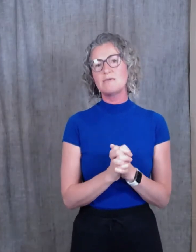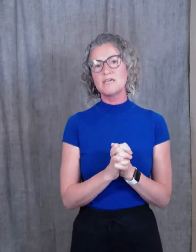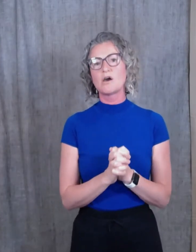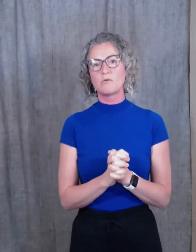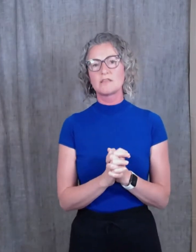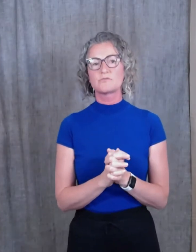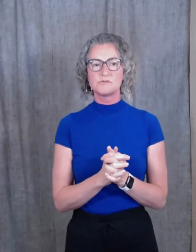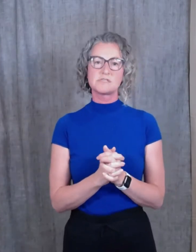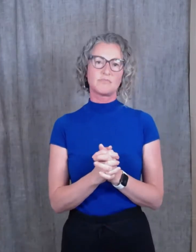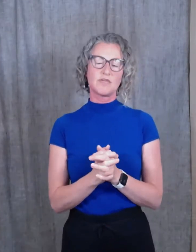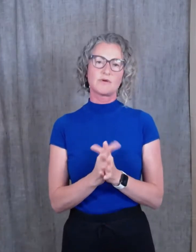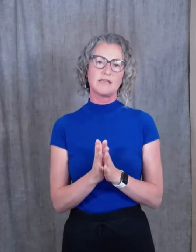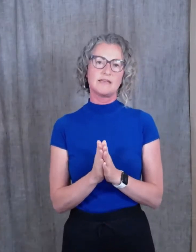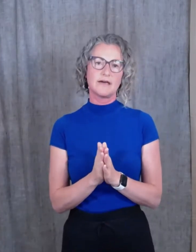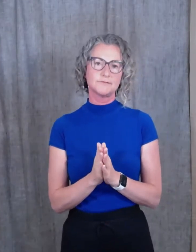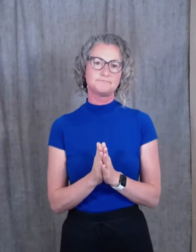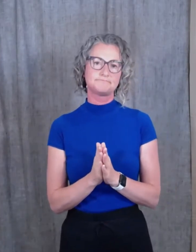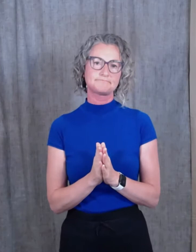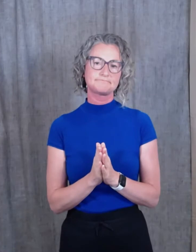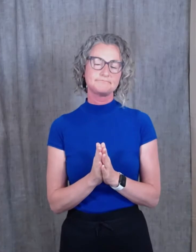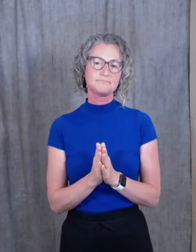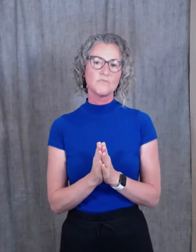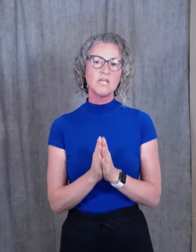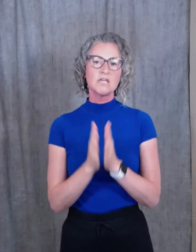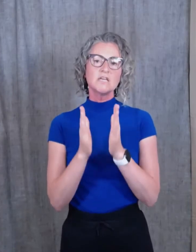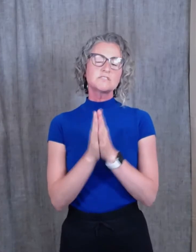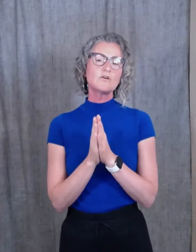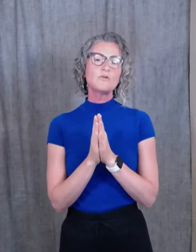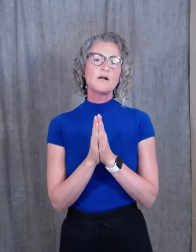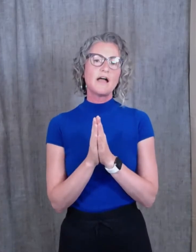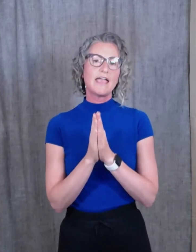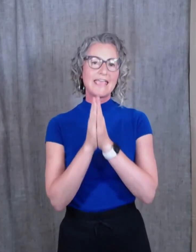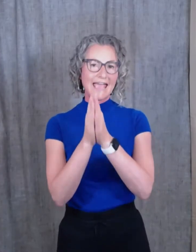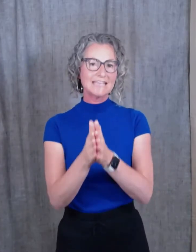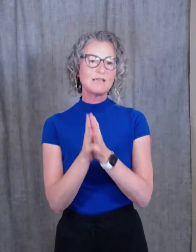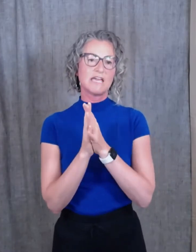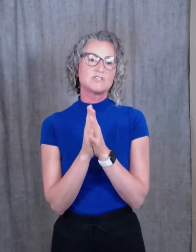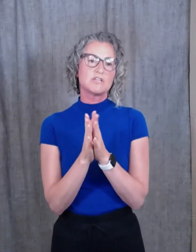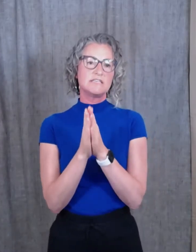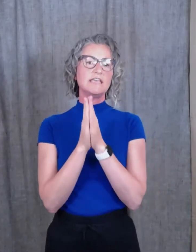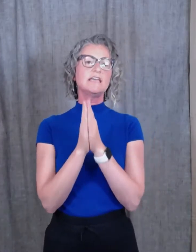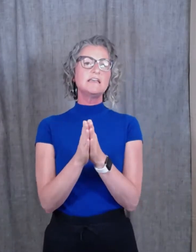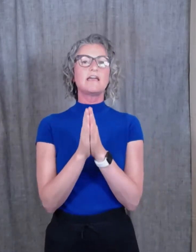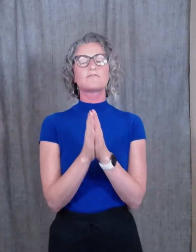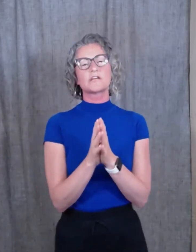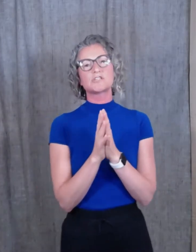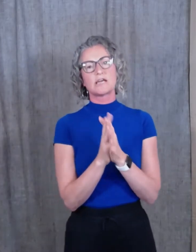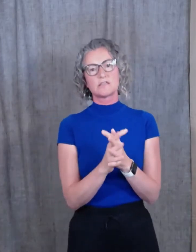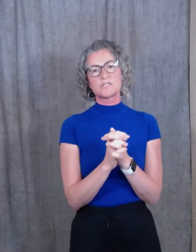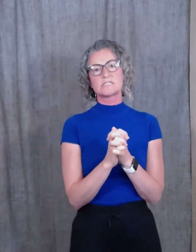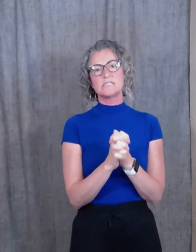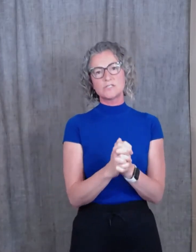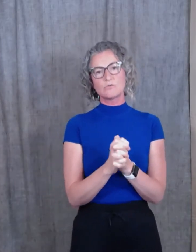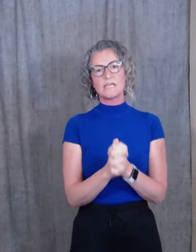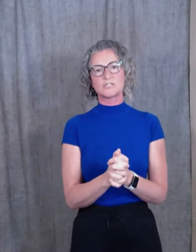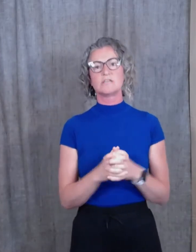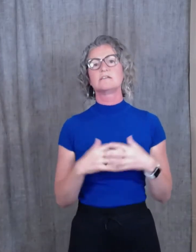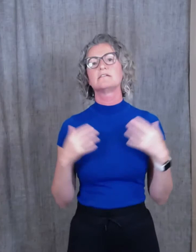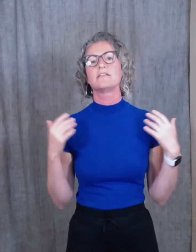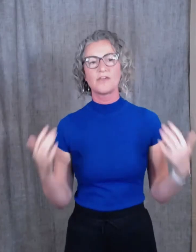be going through something right now. So, as I mentioned, in every challenging situation, there